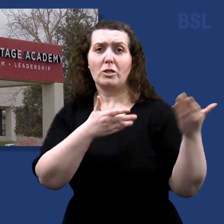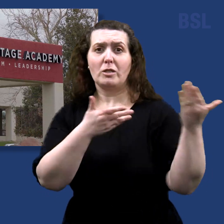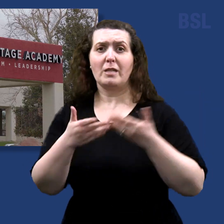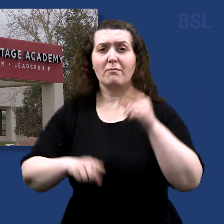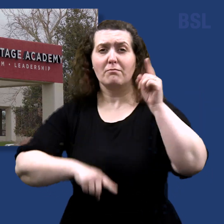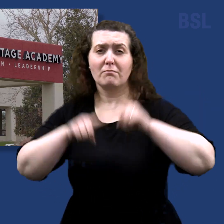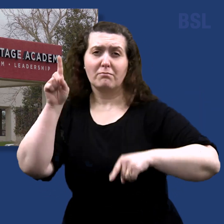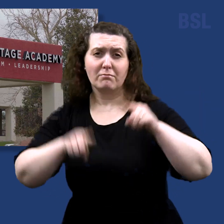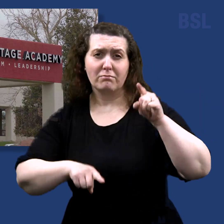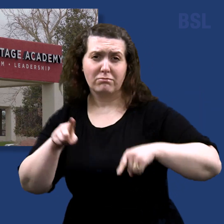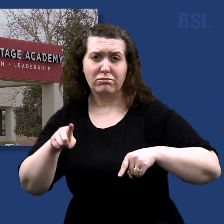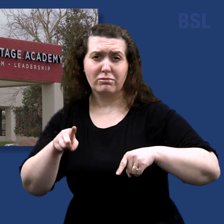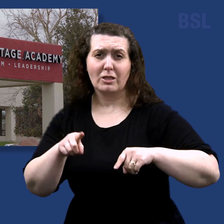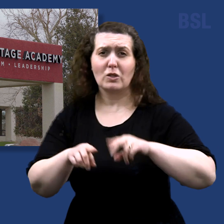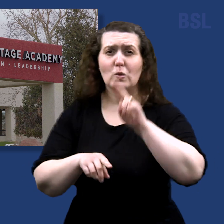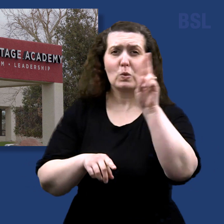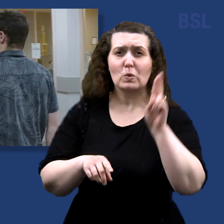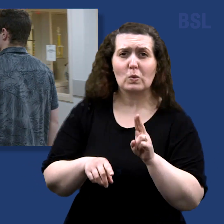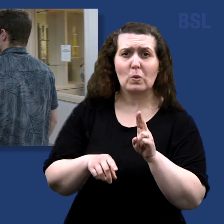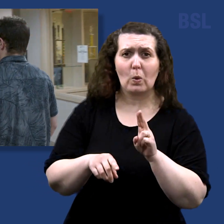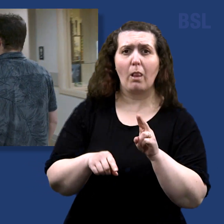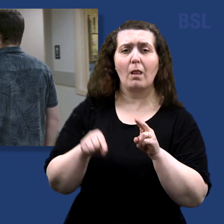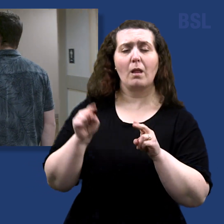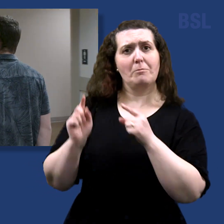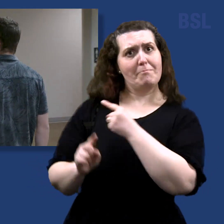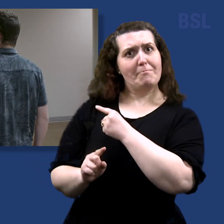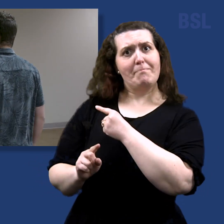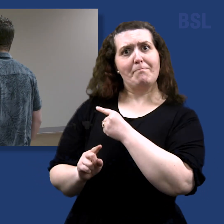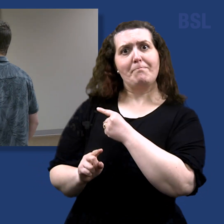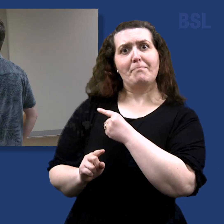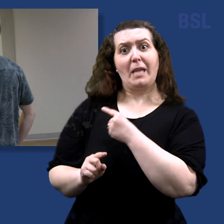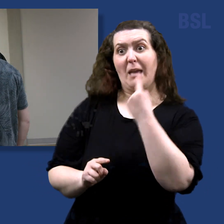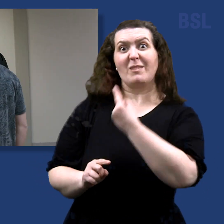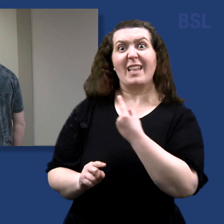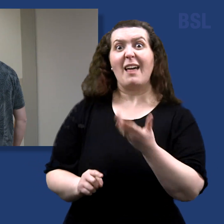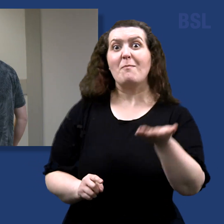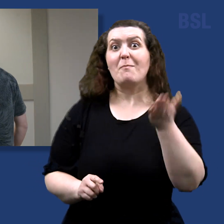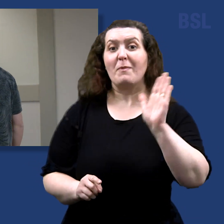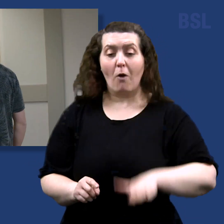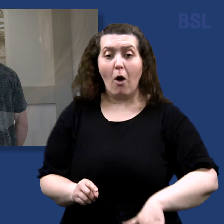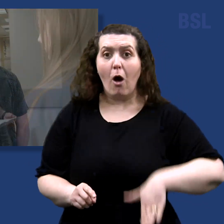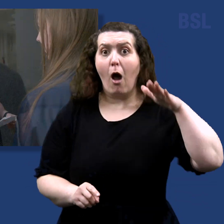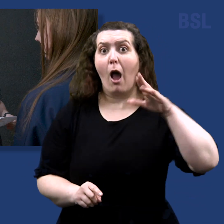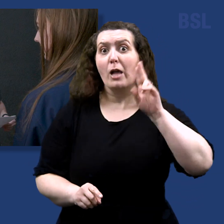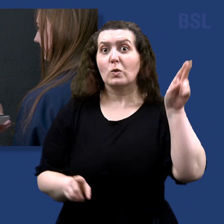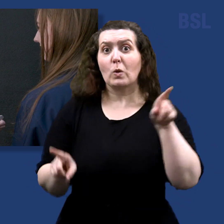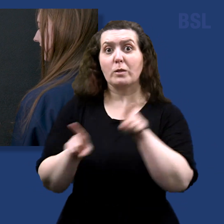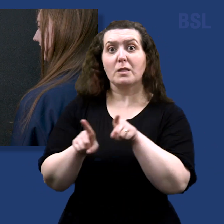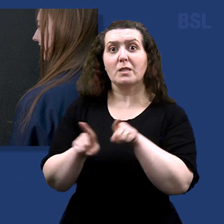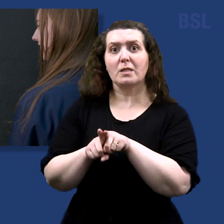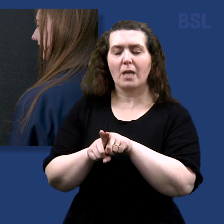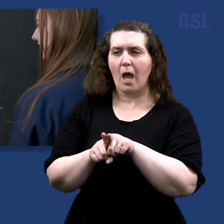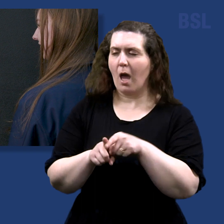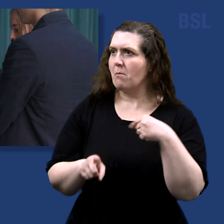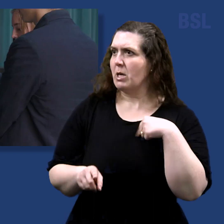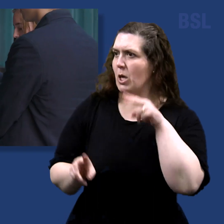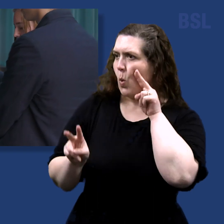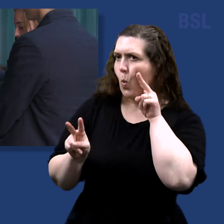Academy in Henderson, Nevada, a school he attended as a youth. To be able to watch others progress